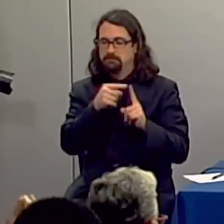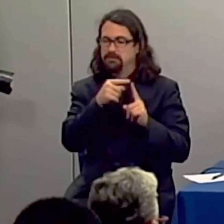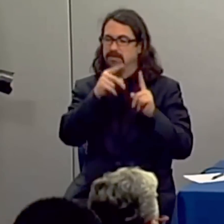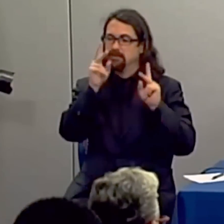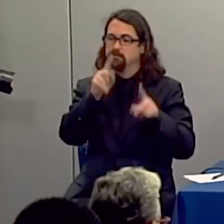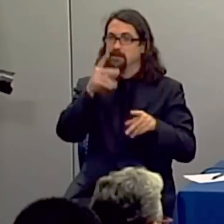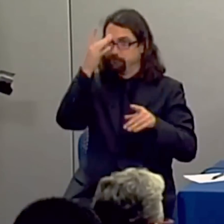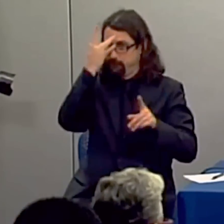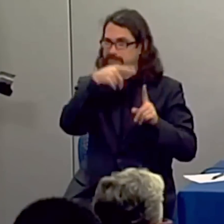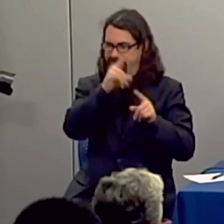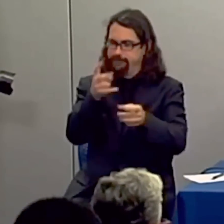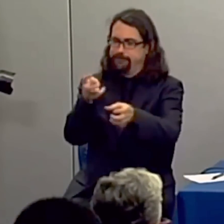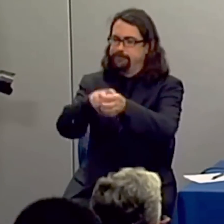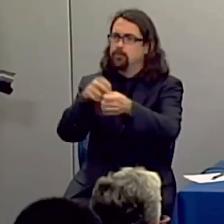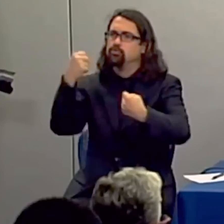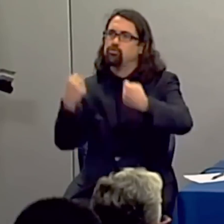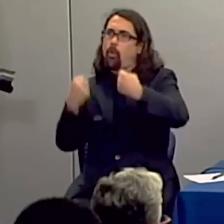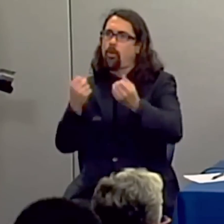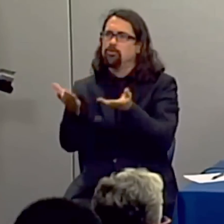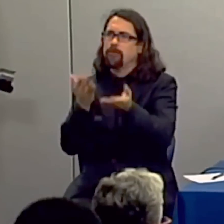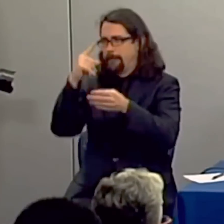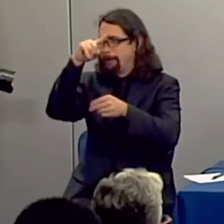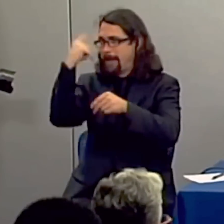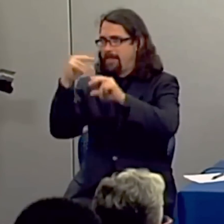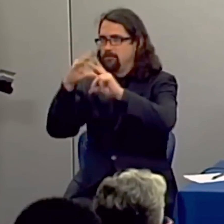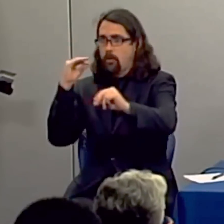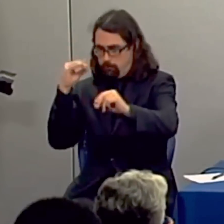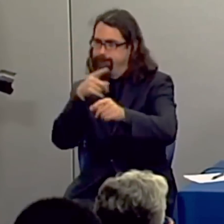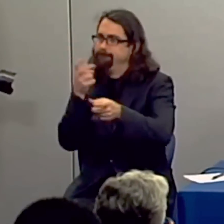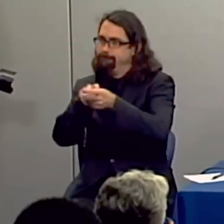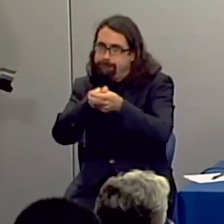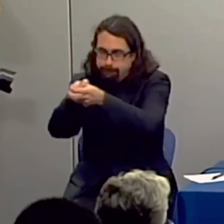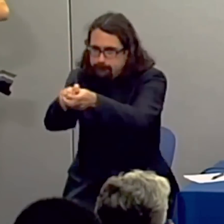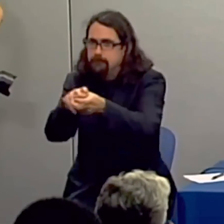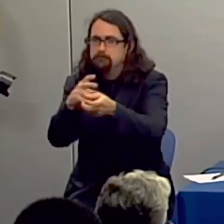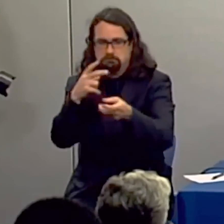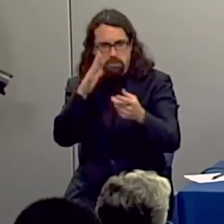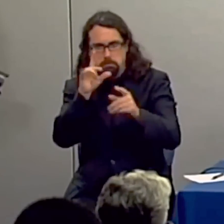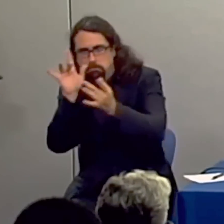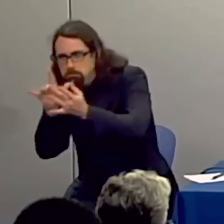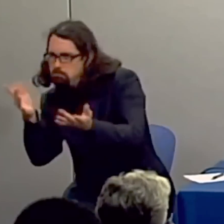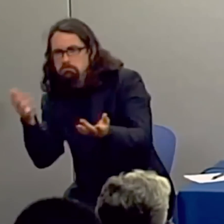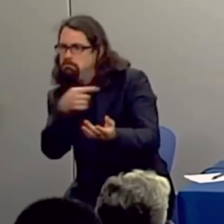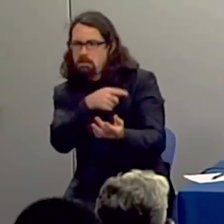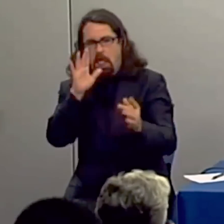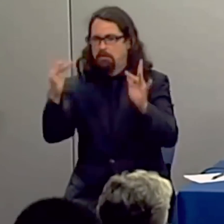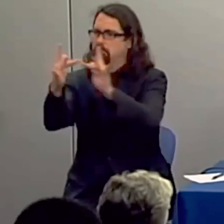direct, intimate, personal contact with bodily fluids, we would not take an additional step towards those individuals because there's literally no way the disease